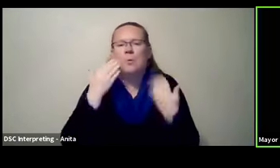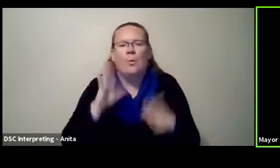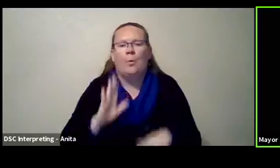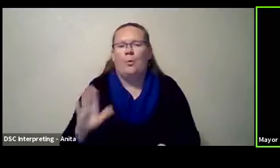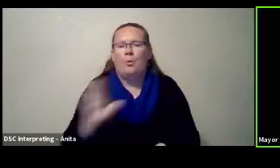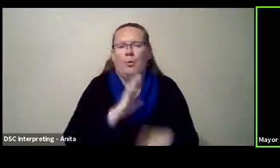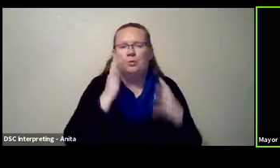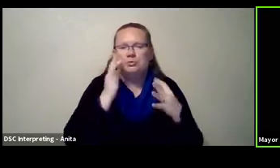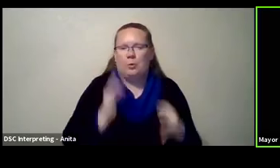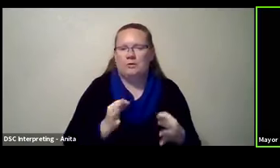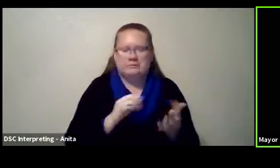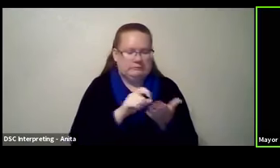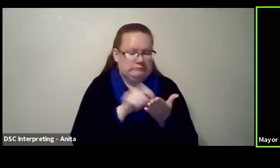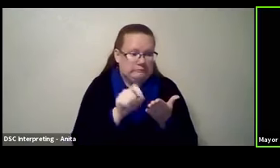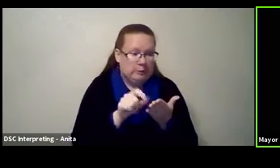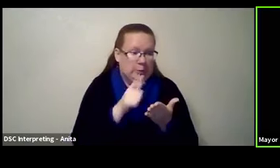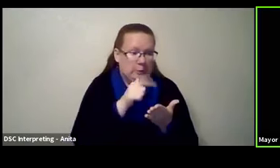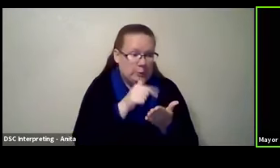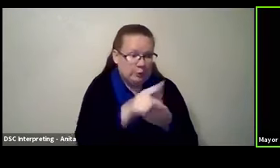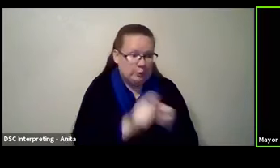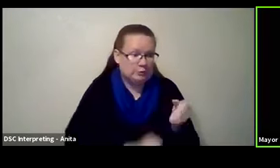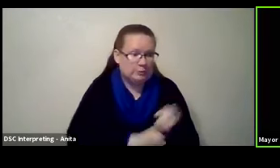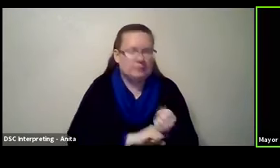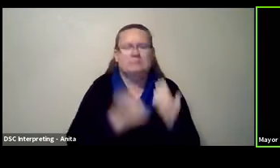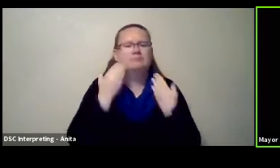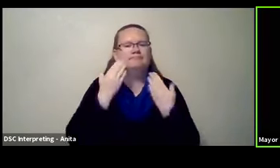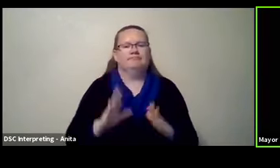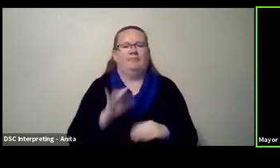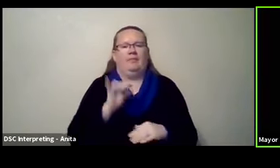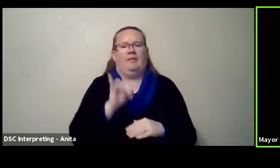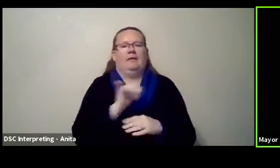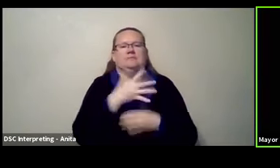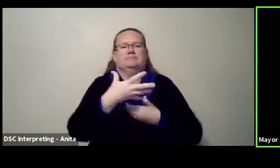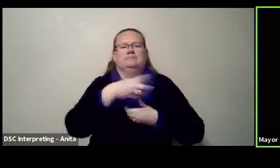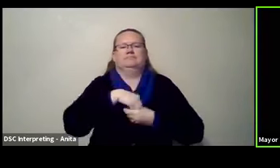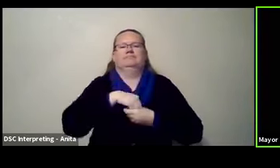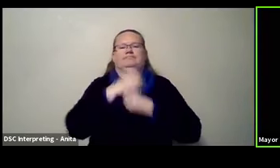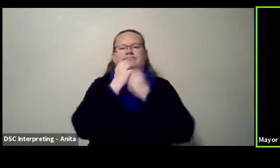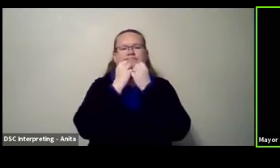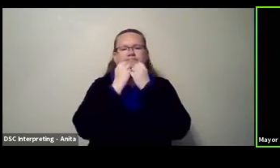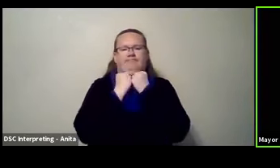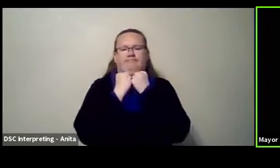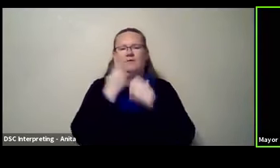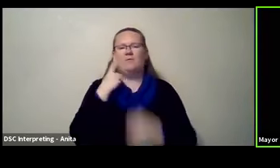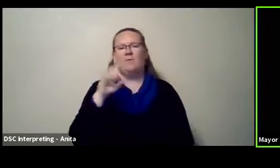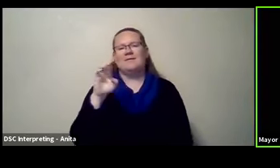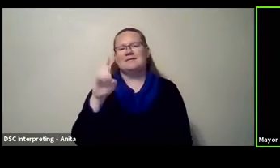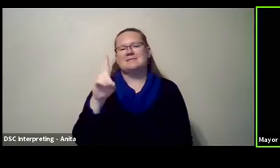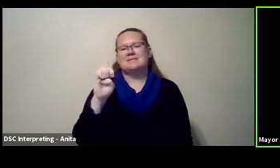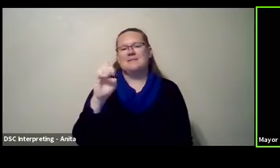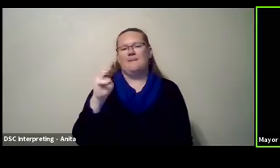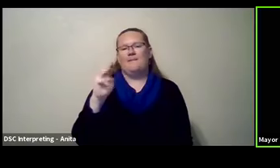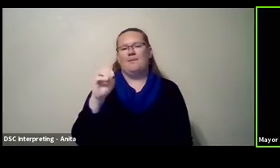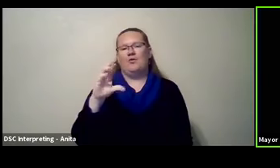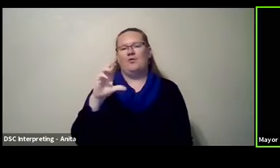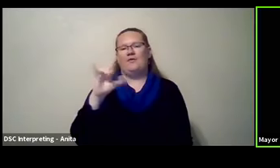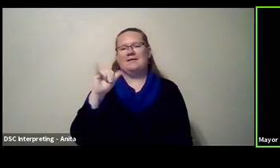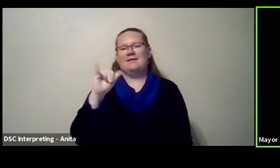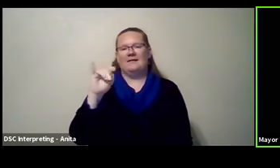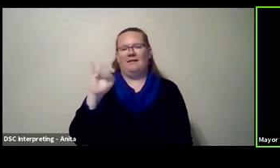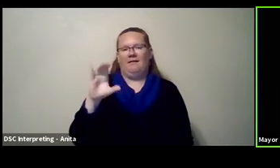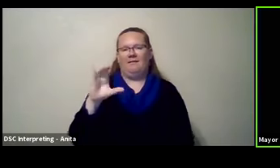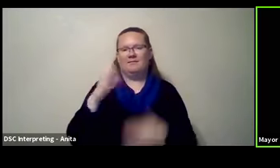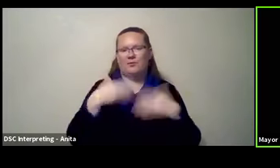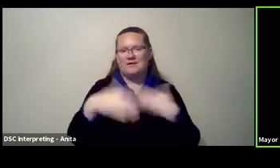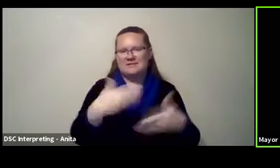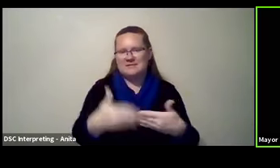how people vote. That's part of what's special and, uh, precious about our democratic system, but we know who voted and what